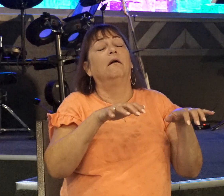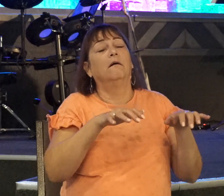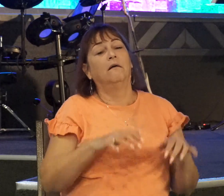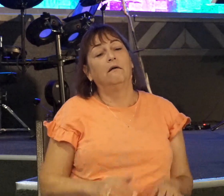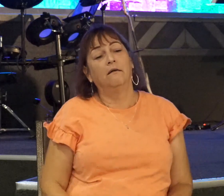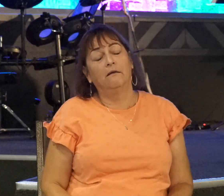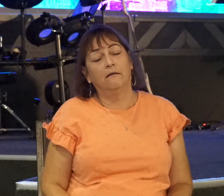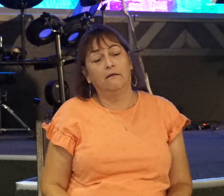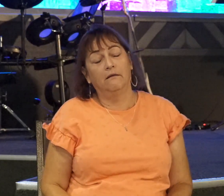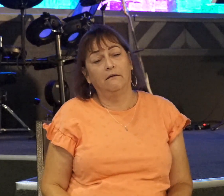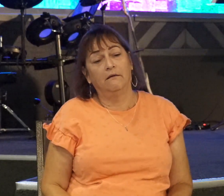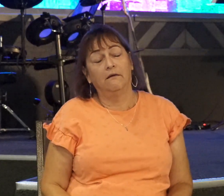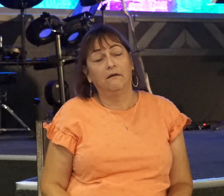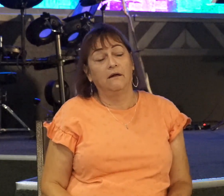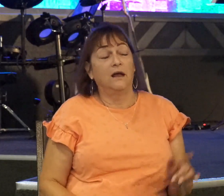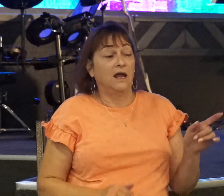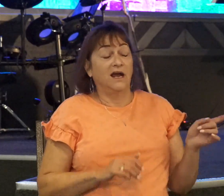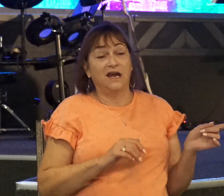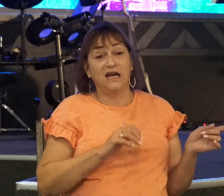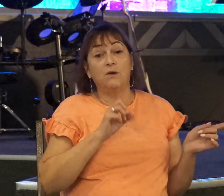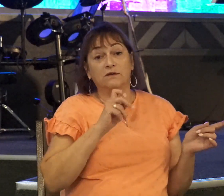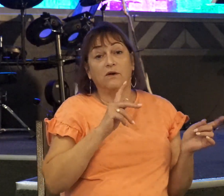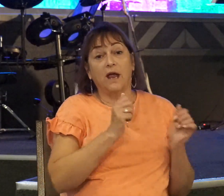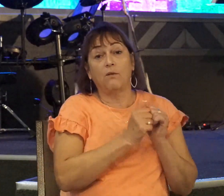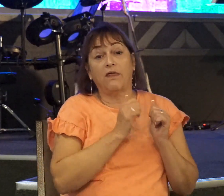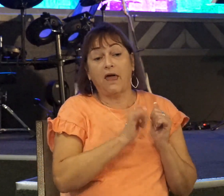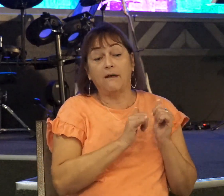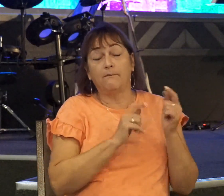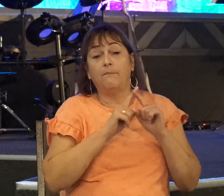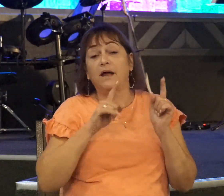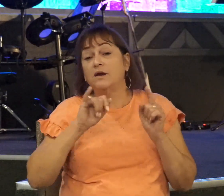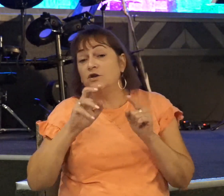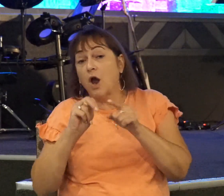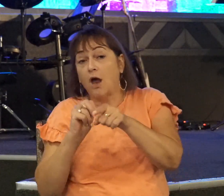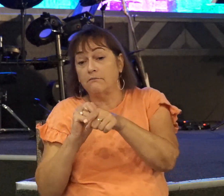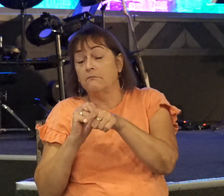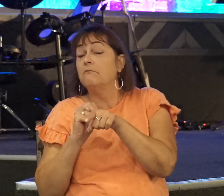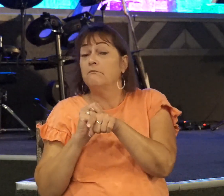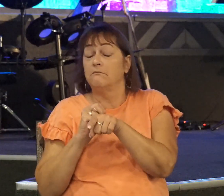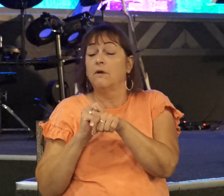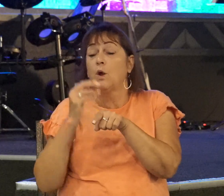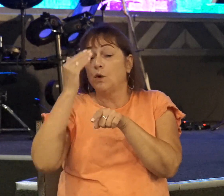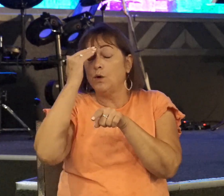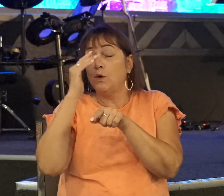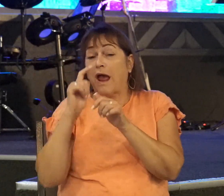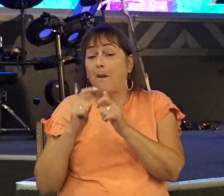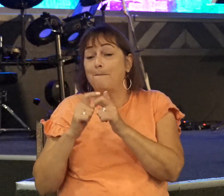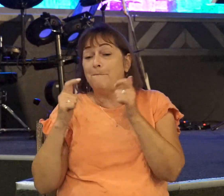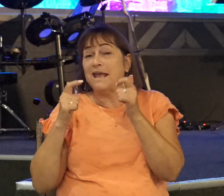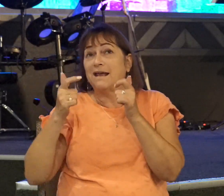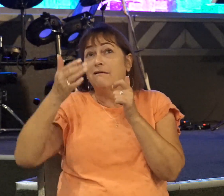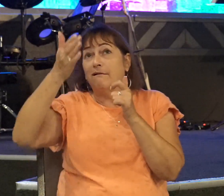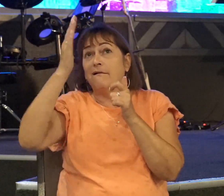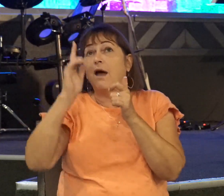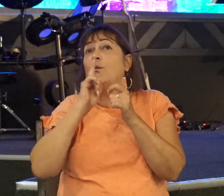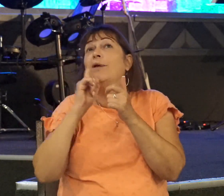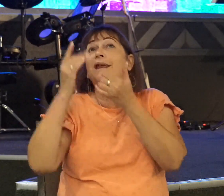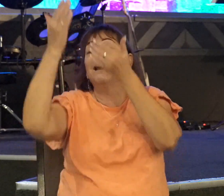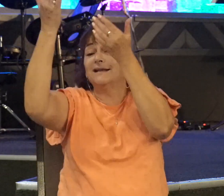And he was okay with that. But Jonathan knew how big his God was. And so he